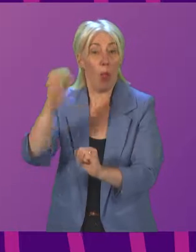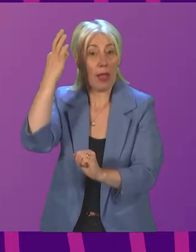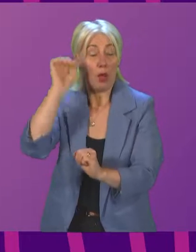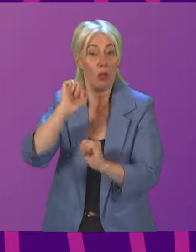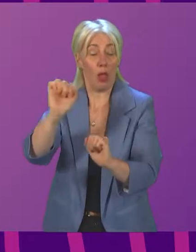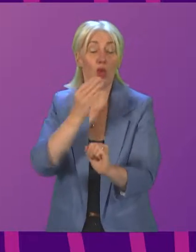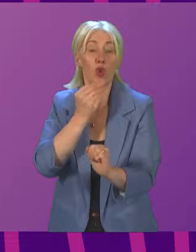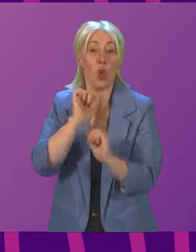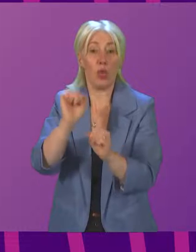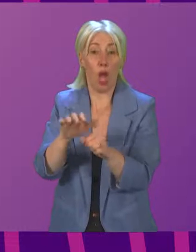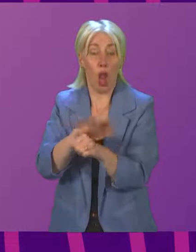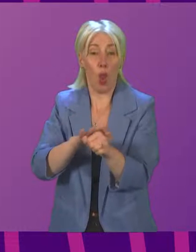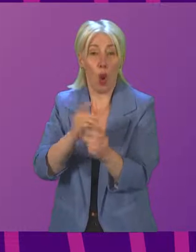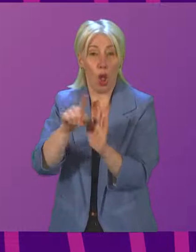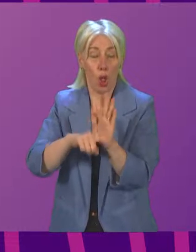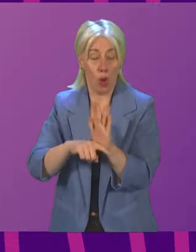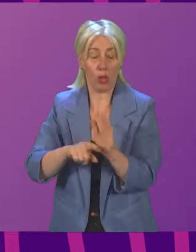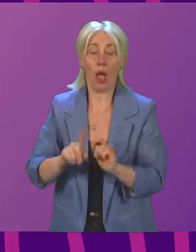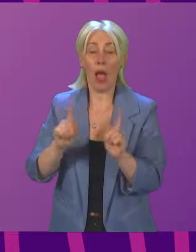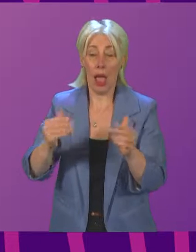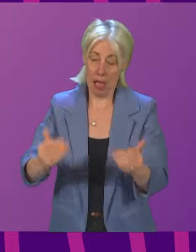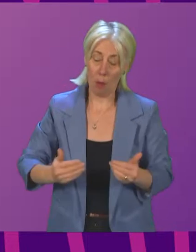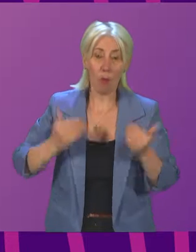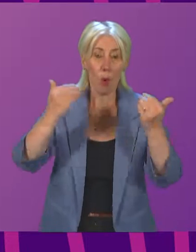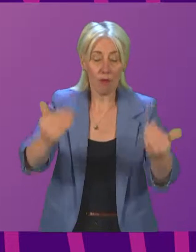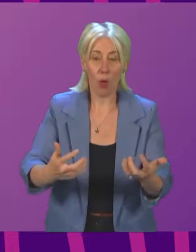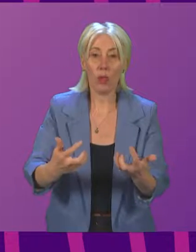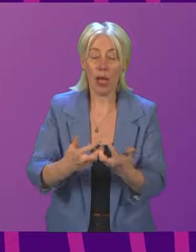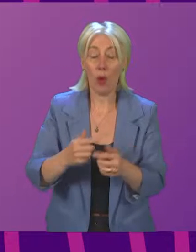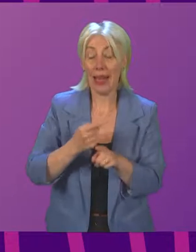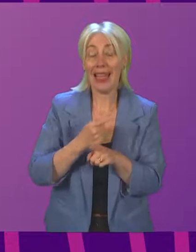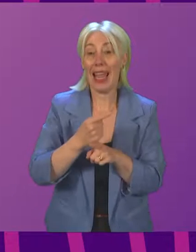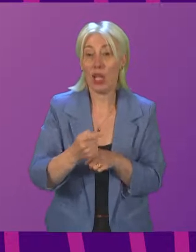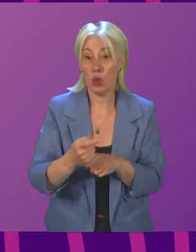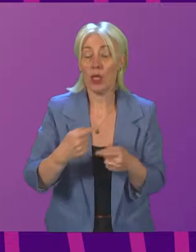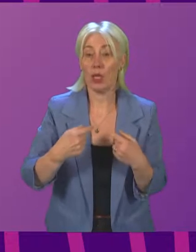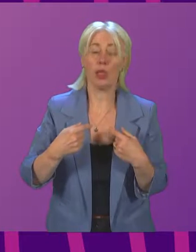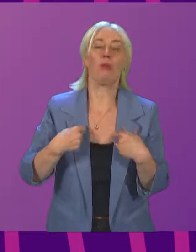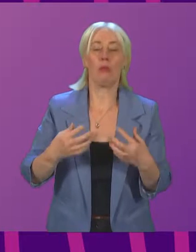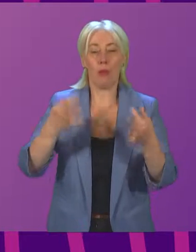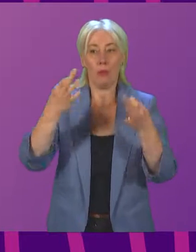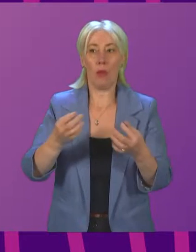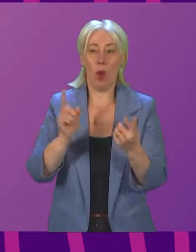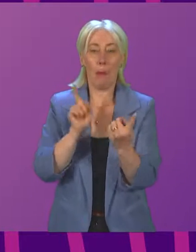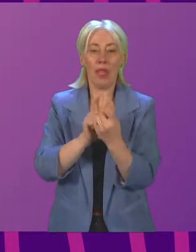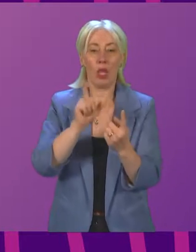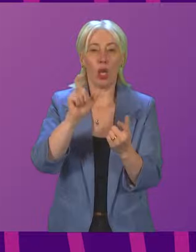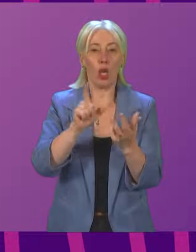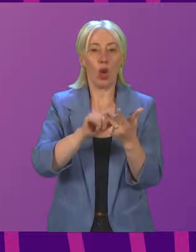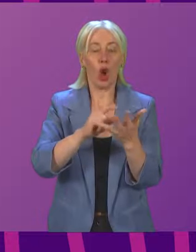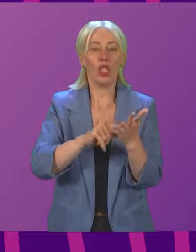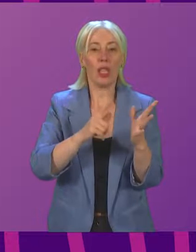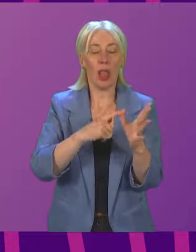In terms of taking forward how we progress on this issue, next week my officials are meeting with COSLA and with